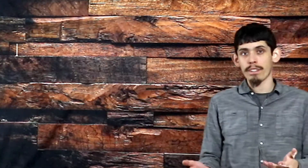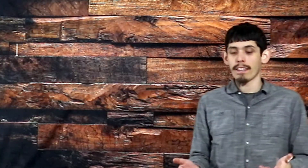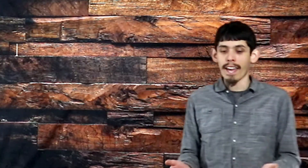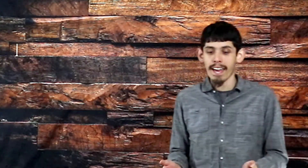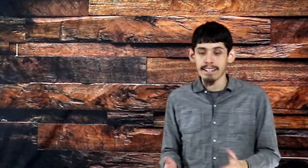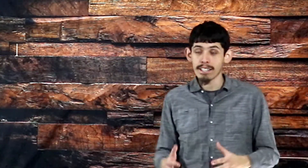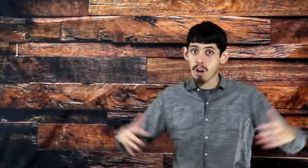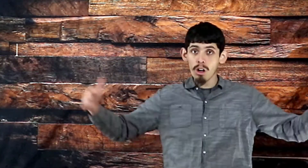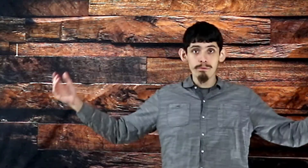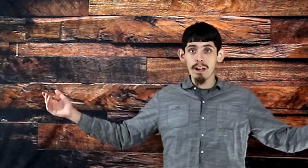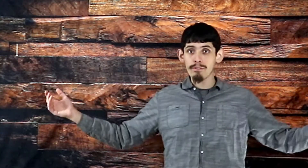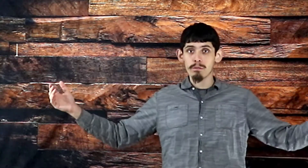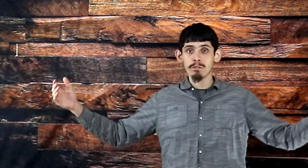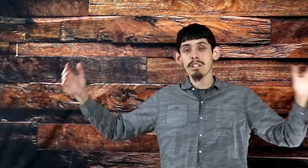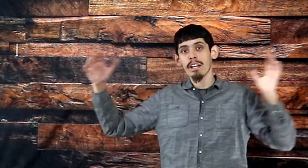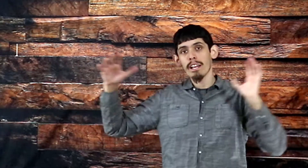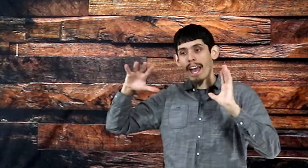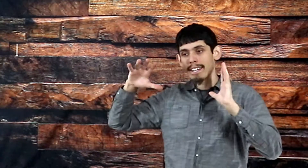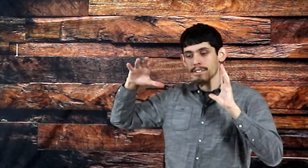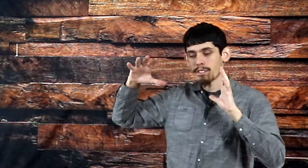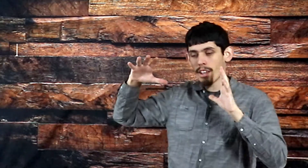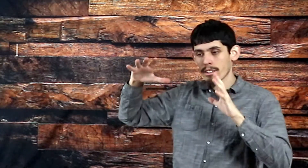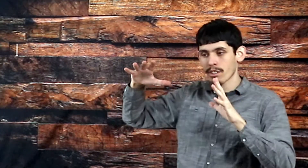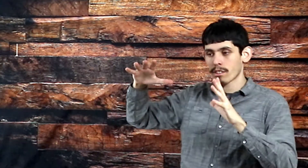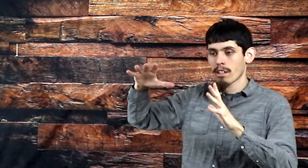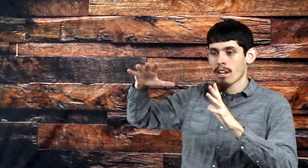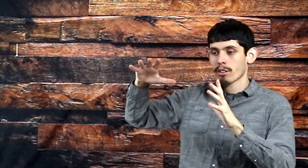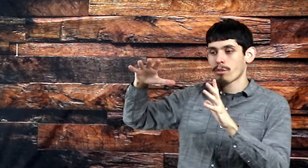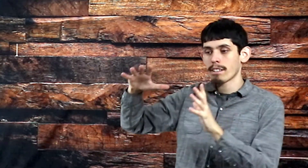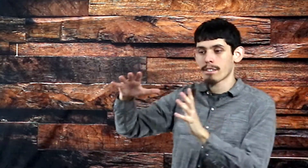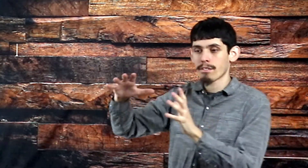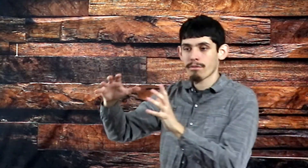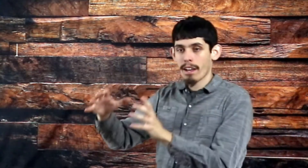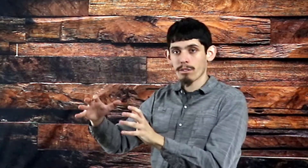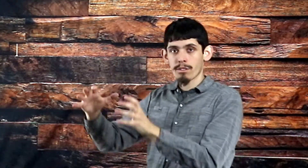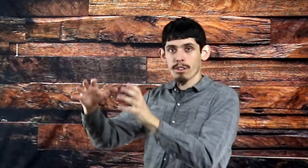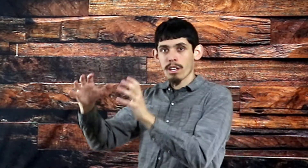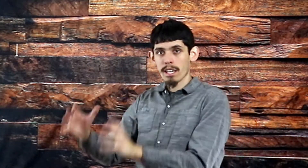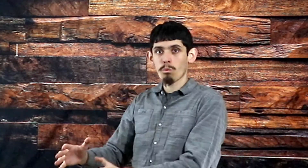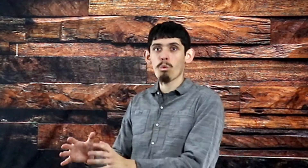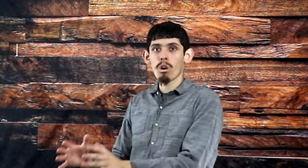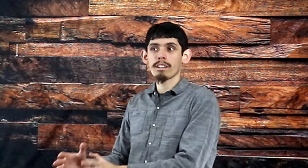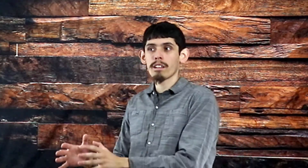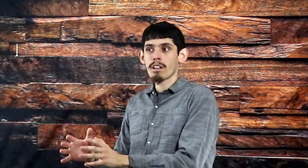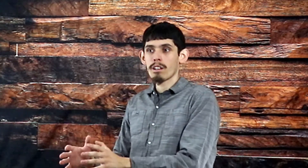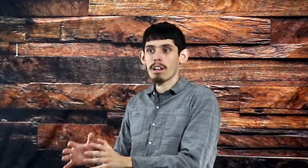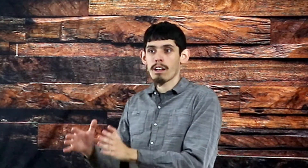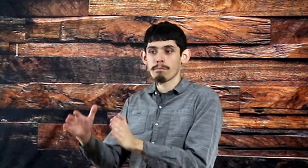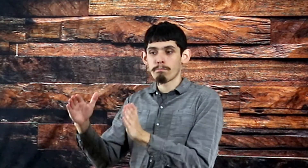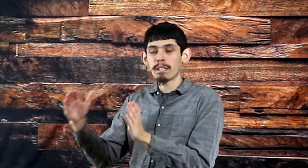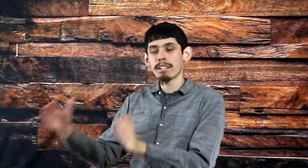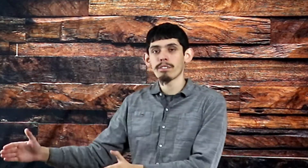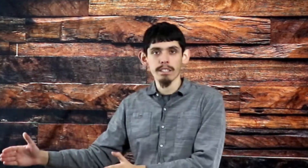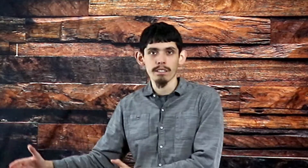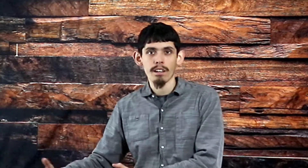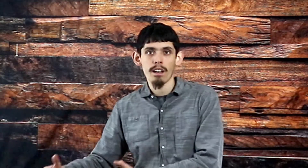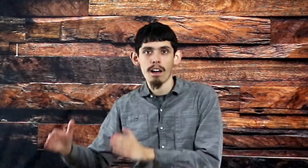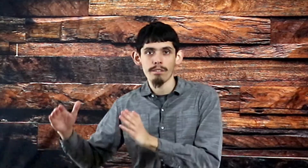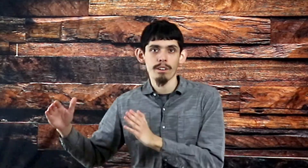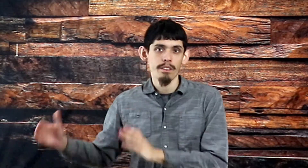they had. It's all profitable, and it's not just Christ found in one period of the